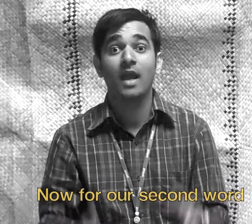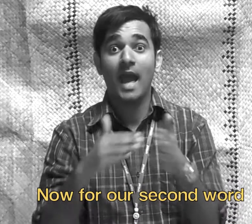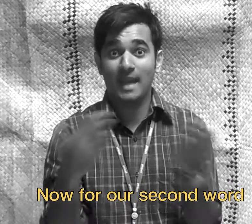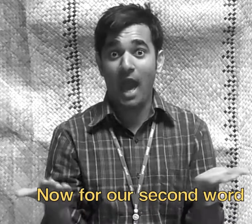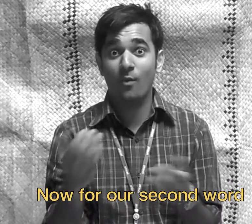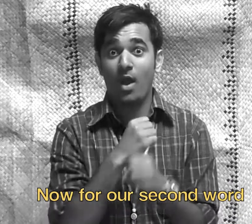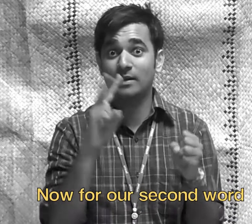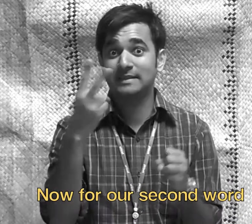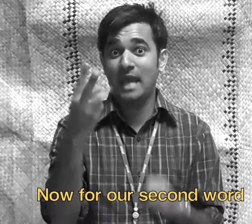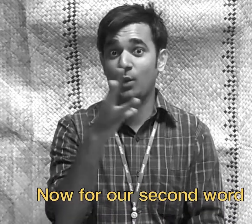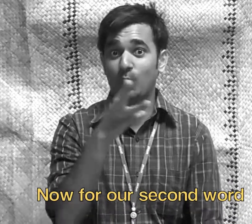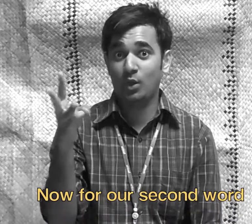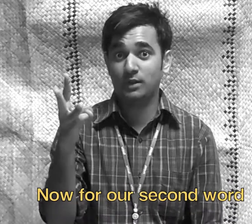Now for our second word!